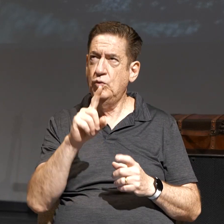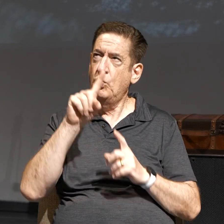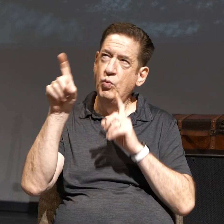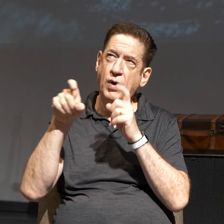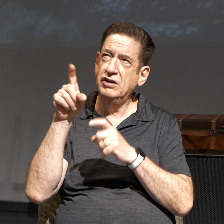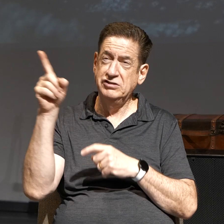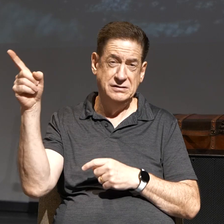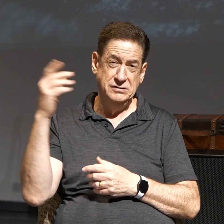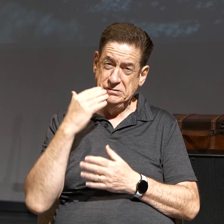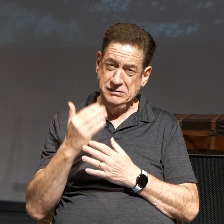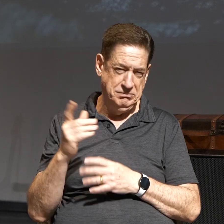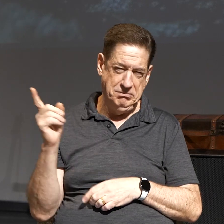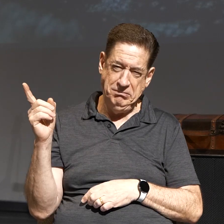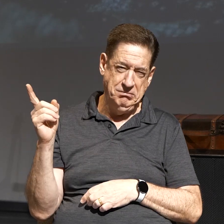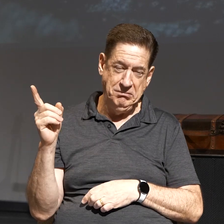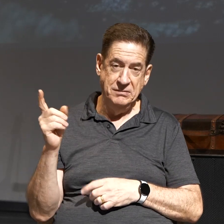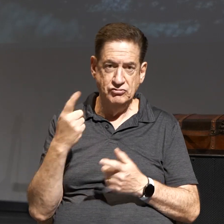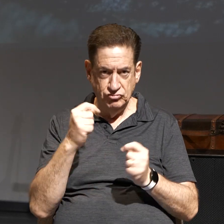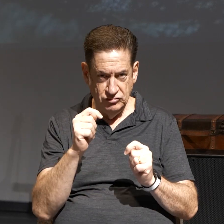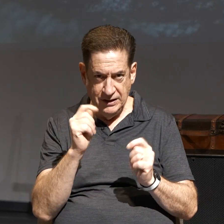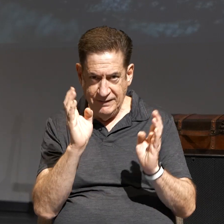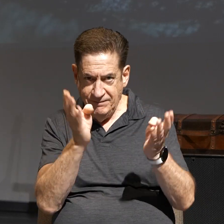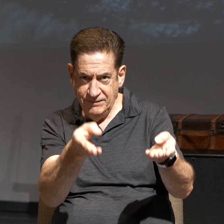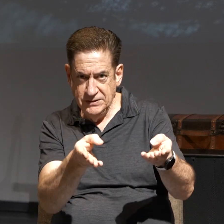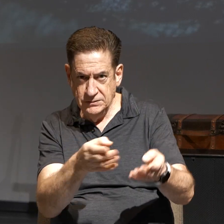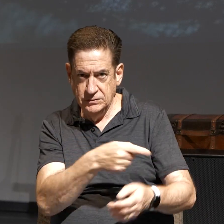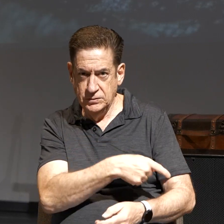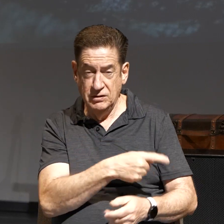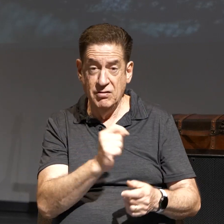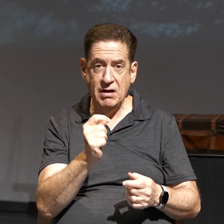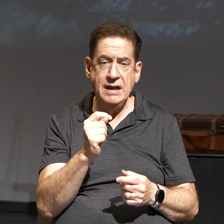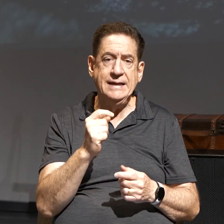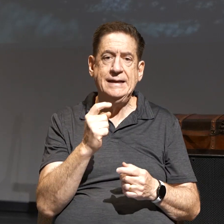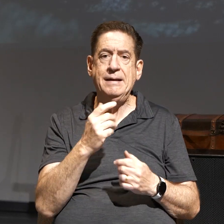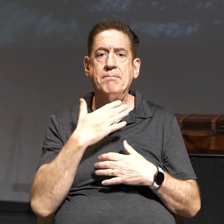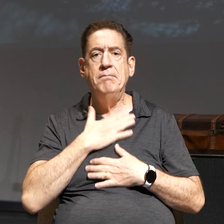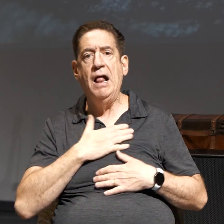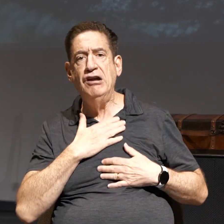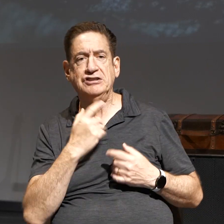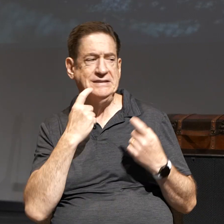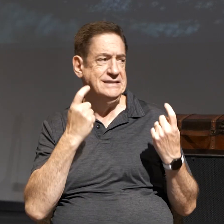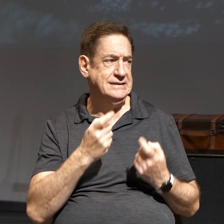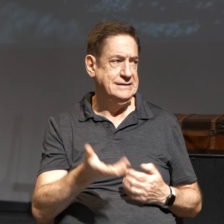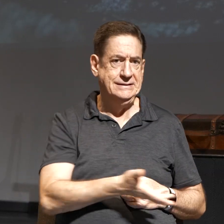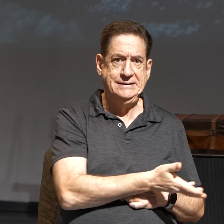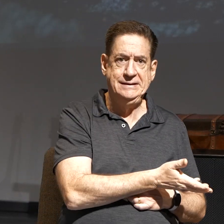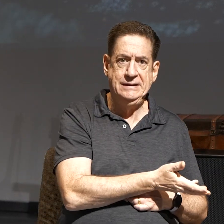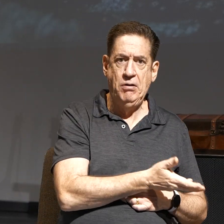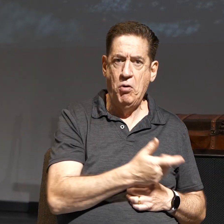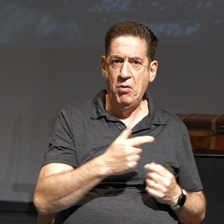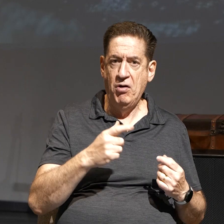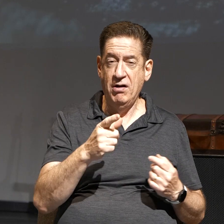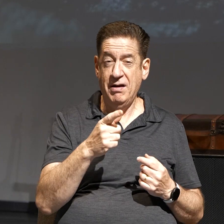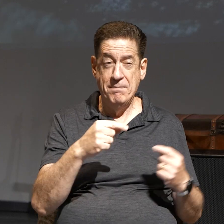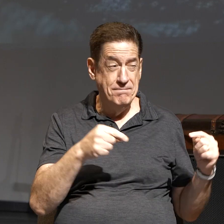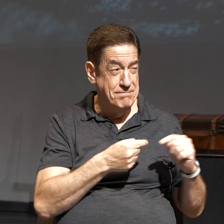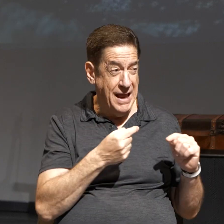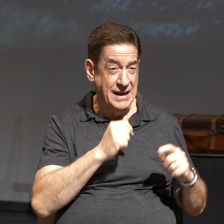goodness in your life and to deceive you by the pleasures of sin or disillusion you in the pain of suffering.